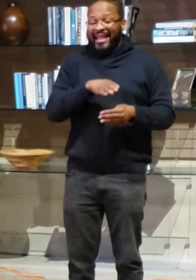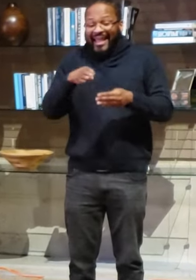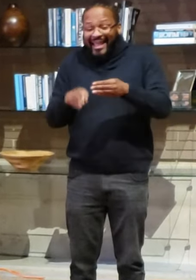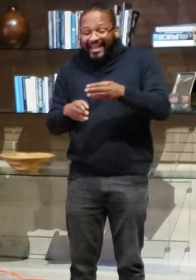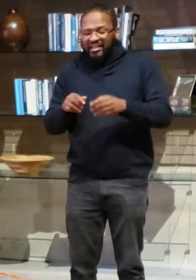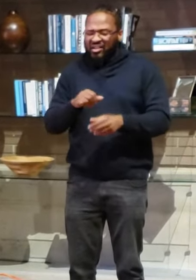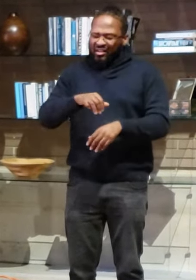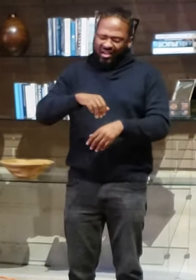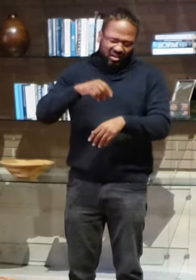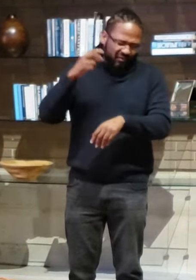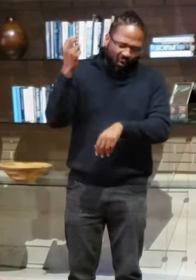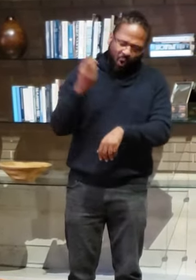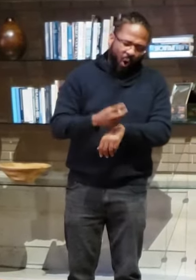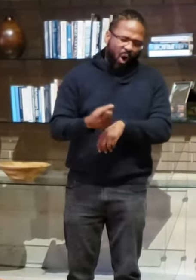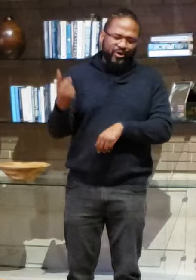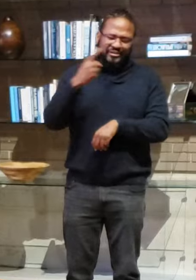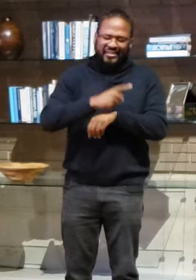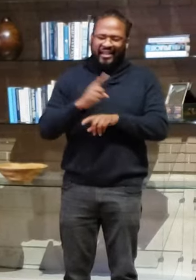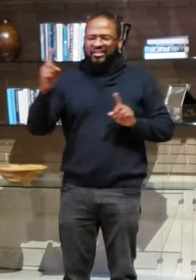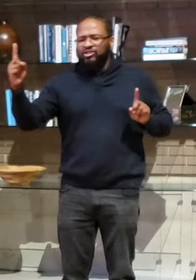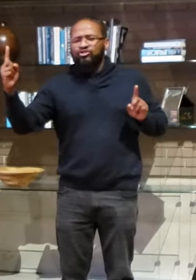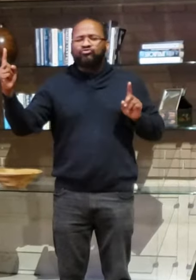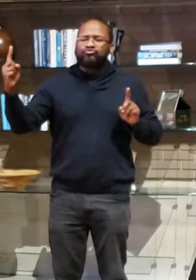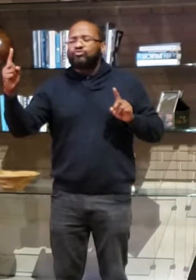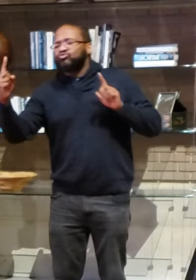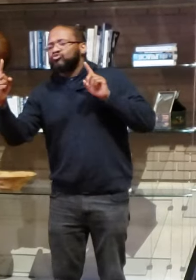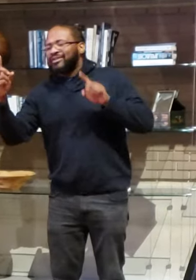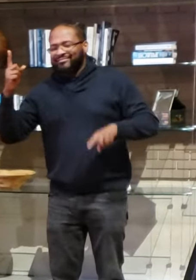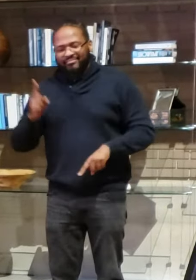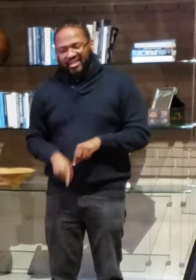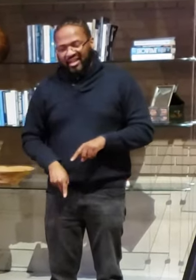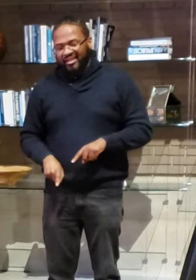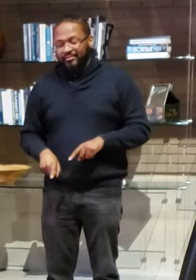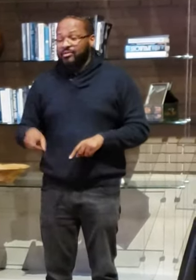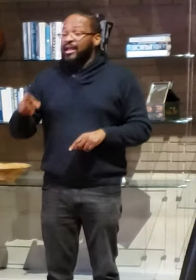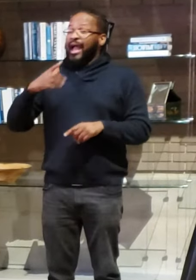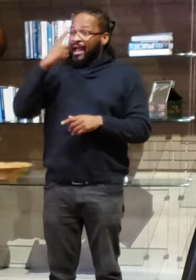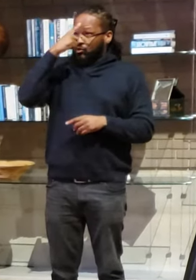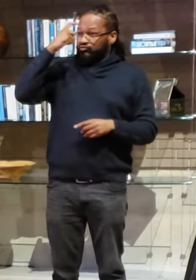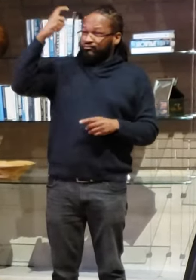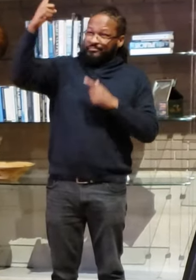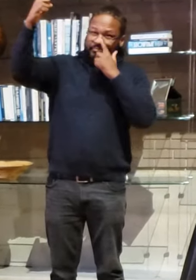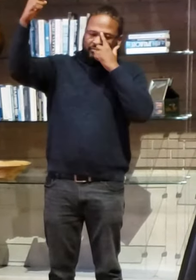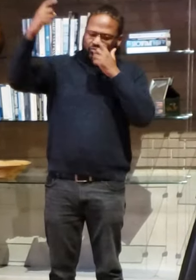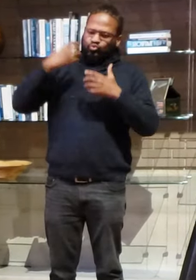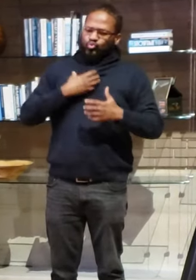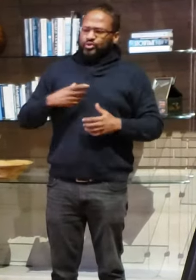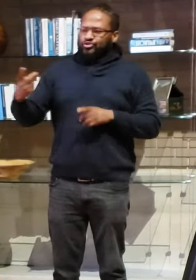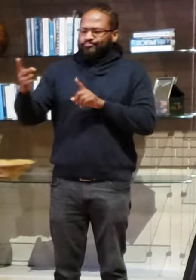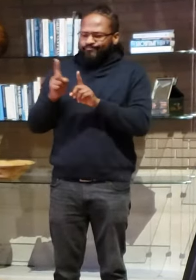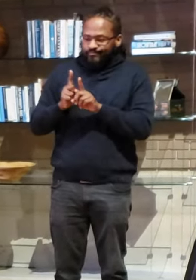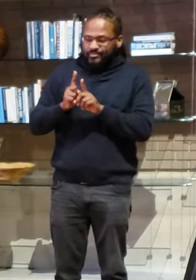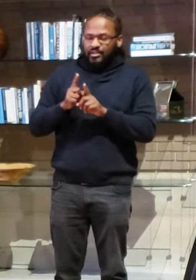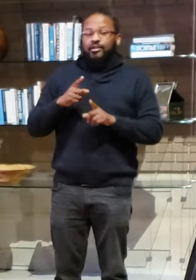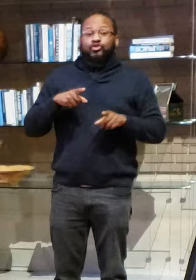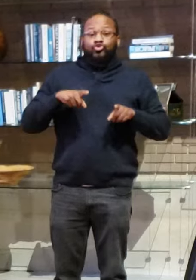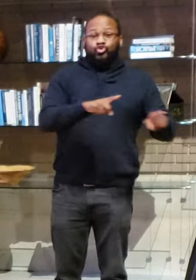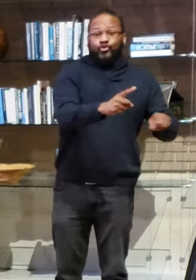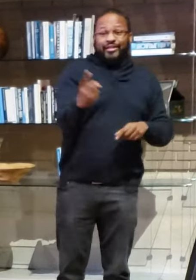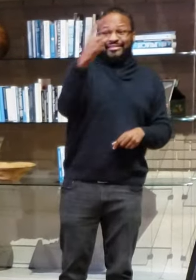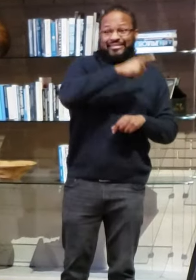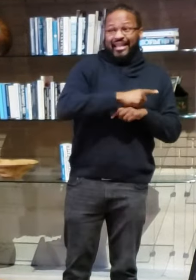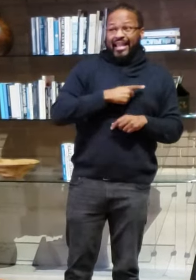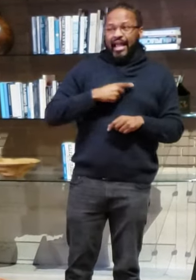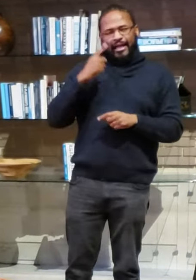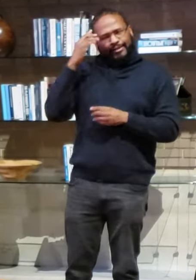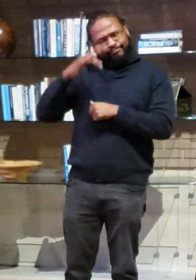You're the perfect fairy tale to walk me to sleep. But these miles keep my mind awake at night, and honestly, since you left my